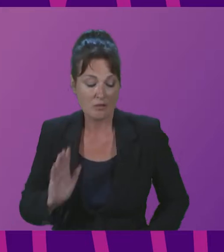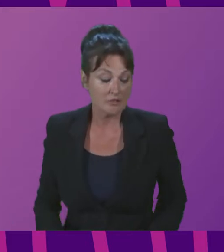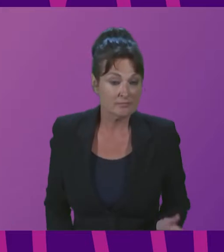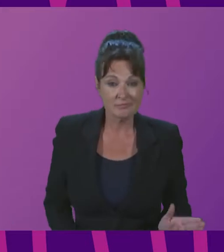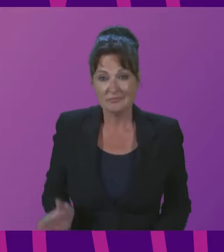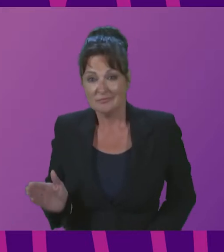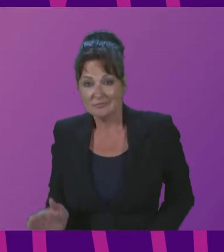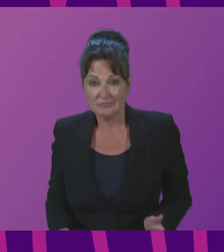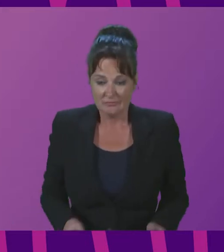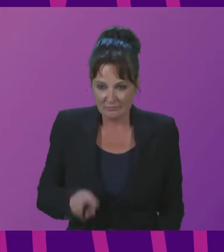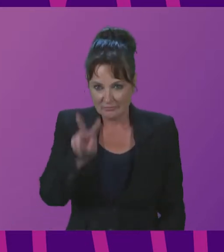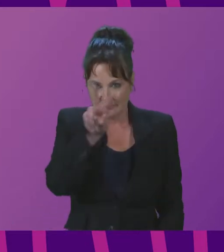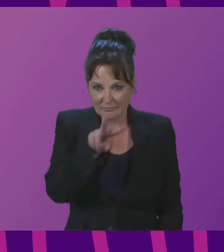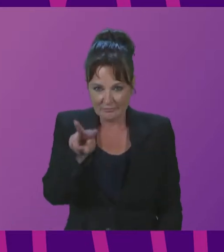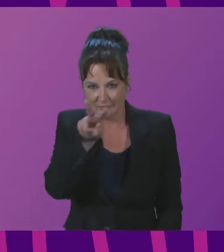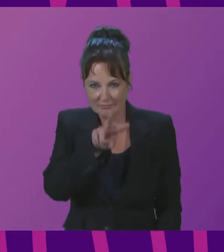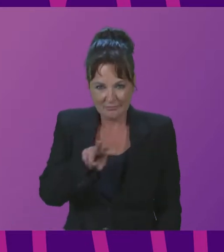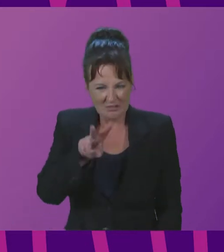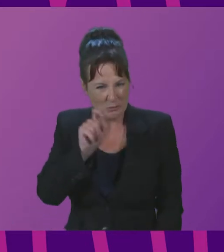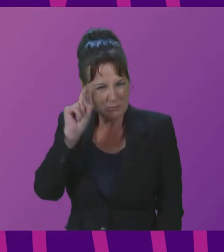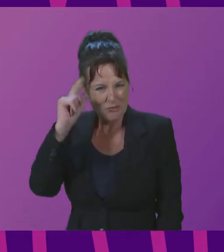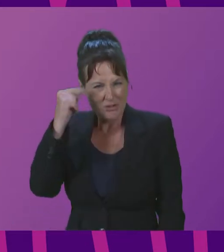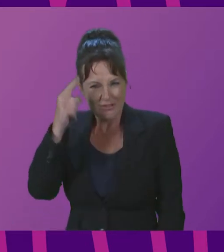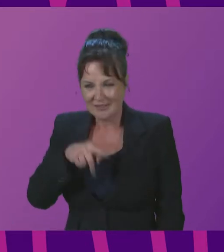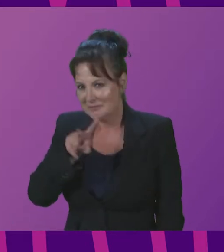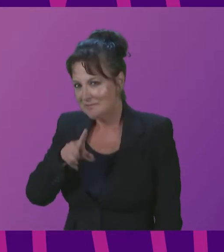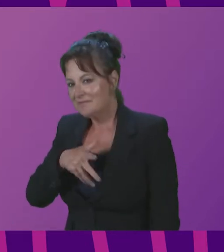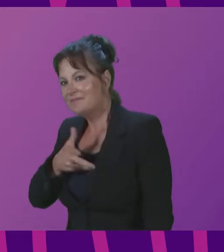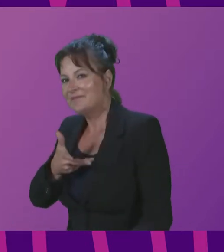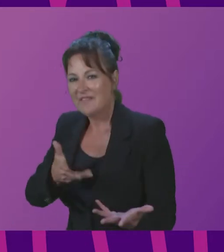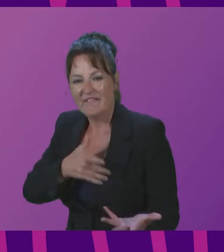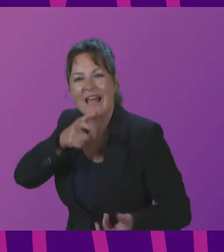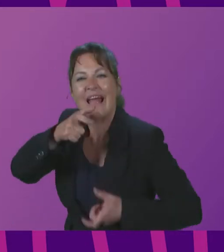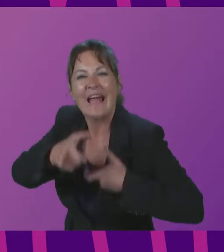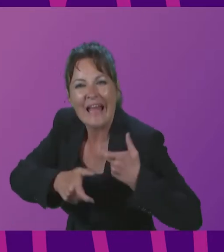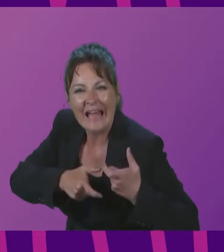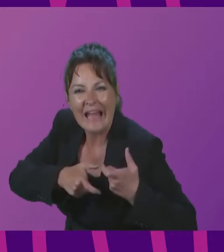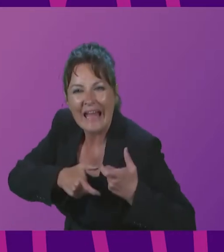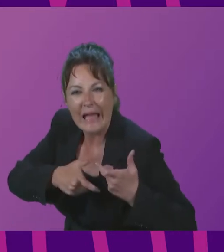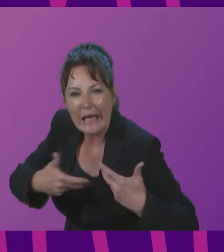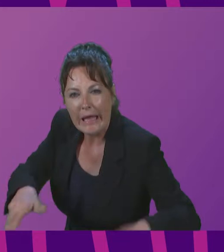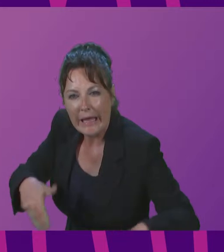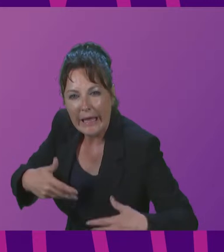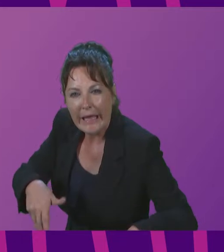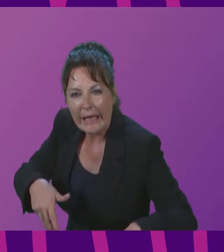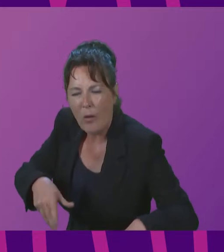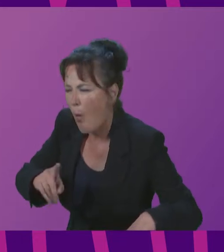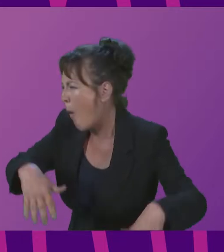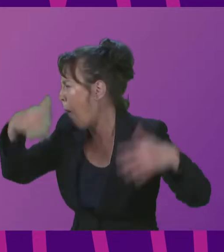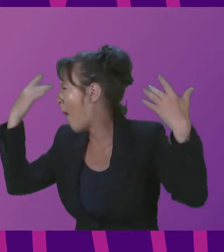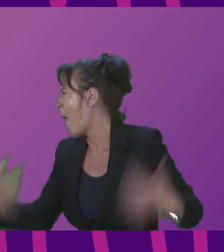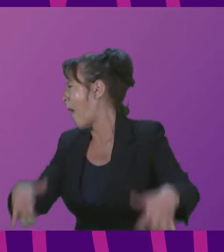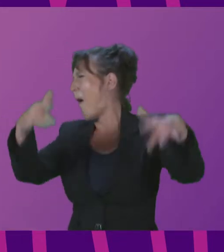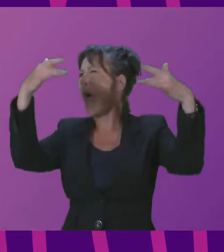eyes on her it's kind of crazy cliches feel a bit lazy but she is buff